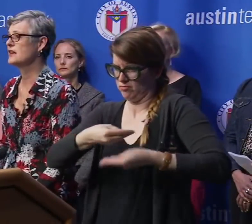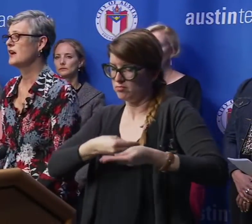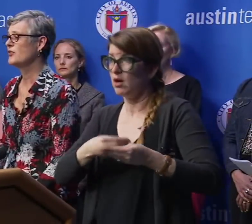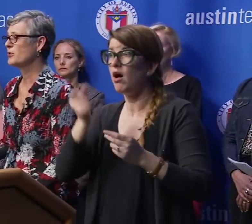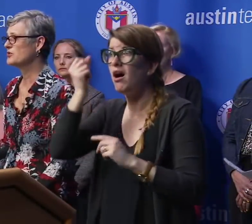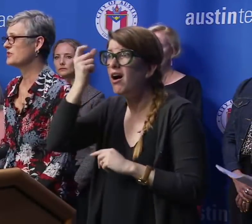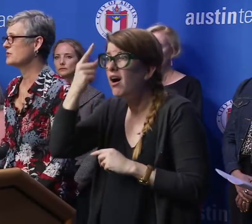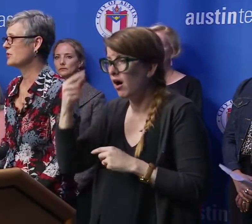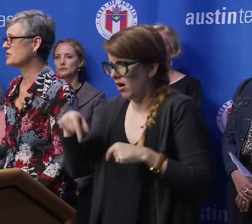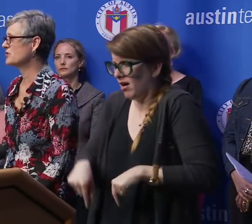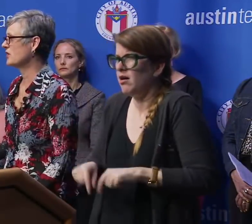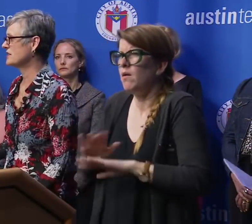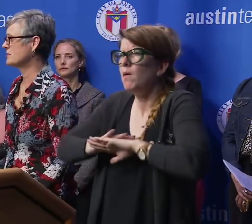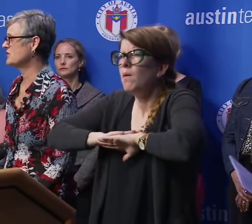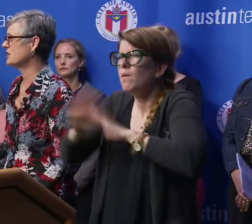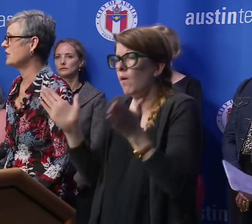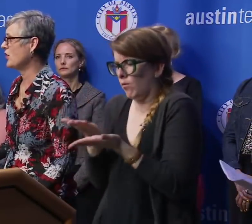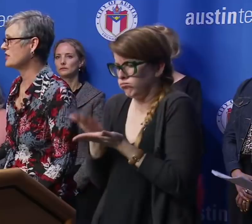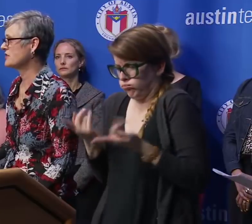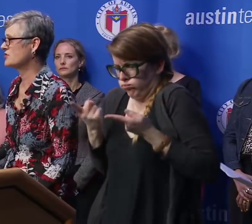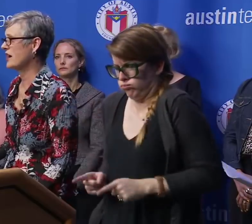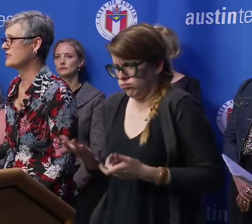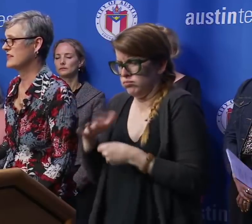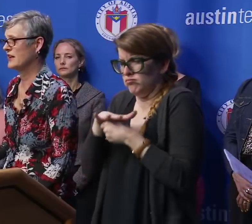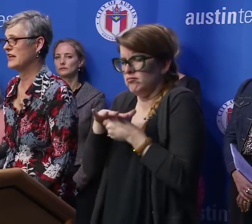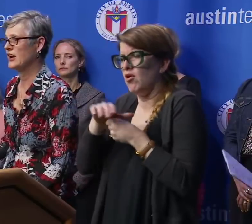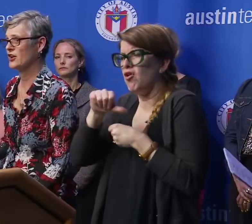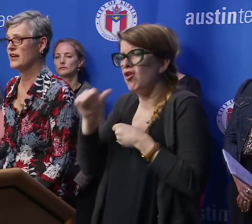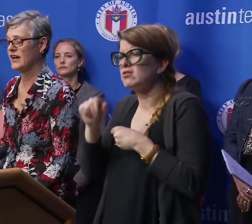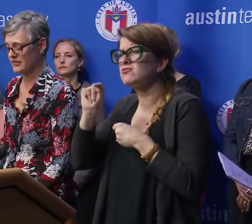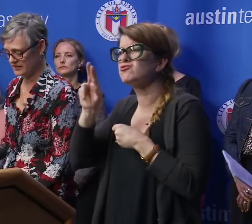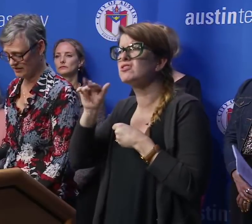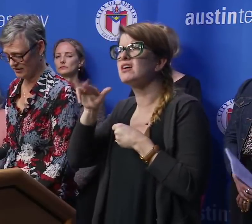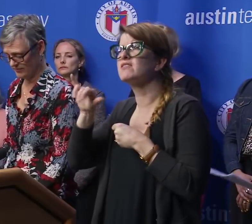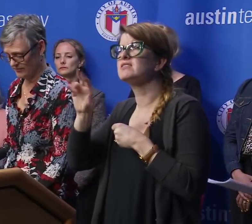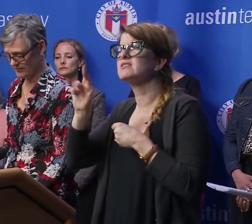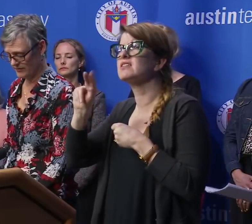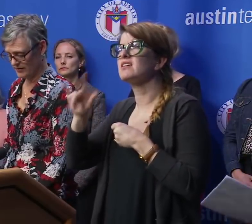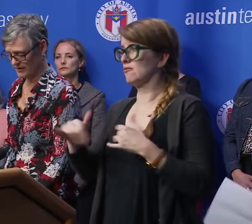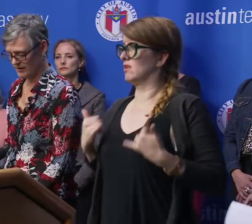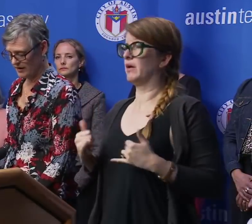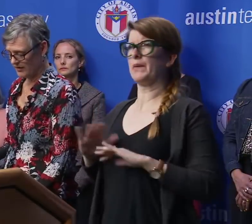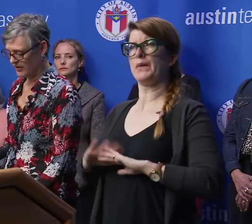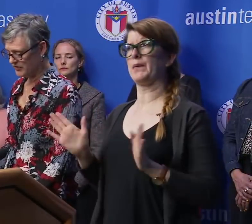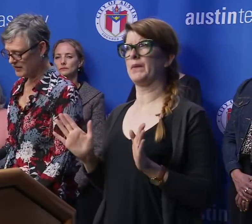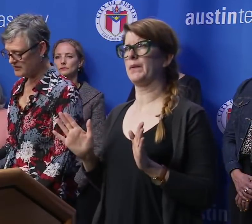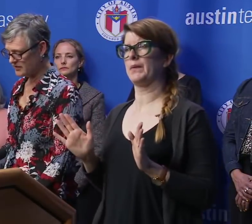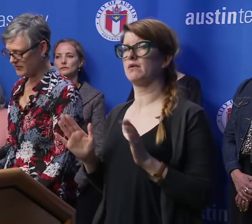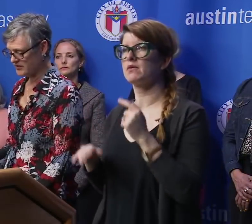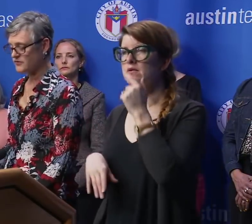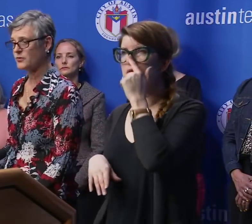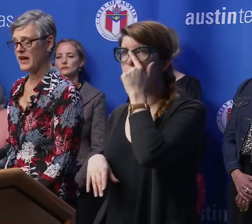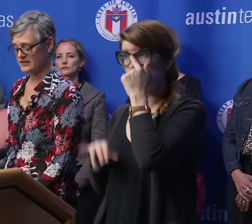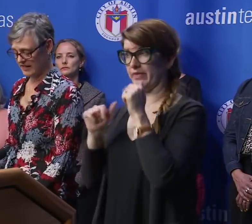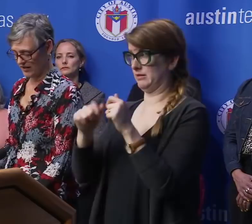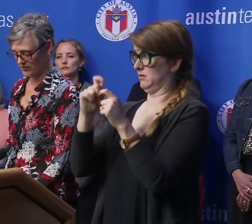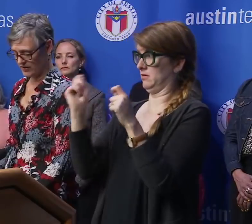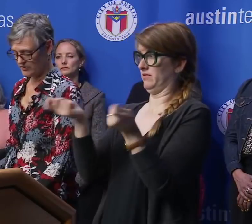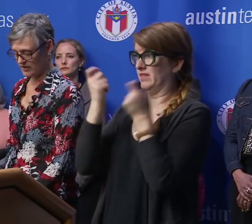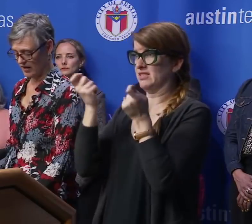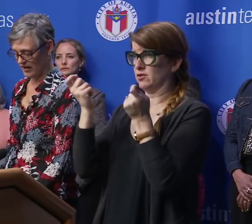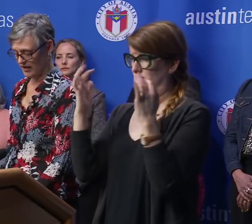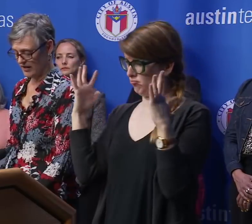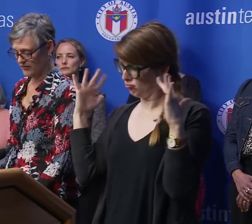cases of person-to-person transmission in the Austin-Travis County area at this time. That these festival mass